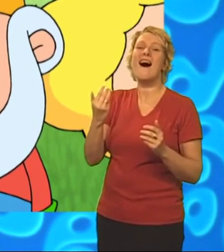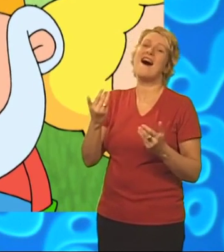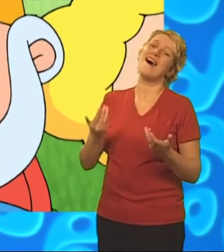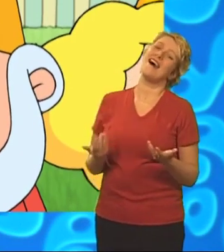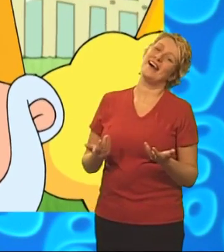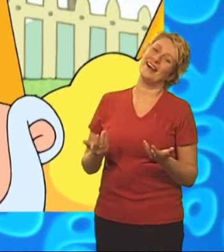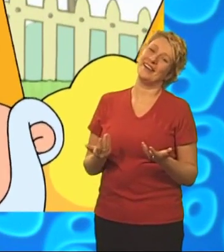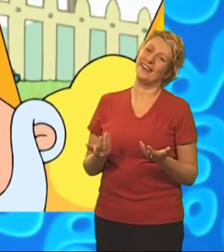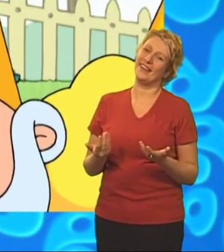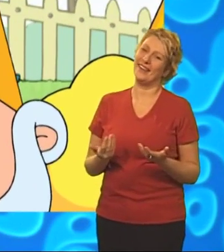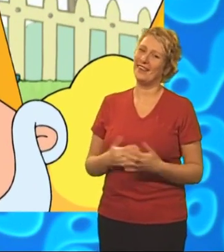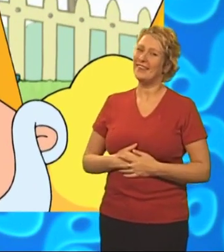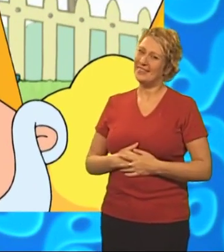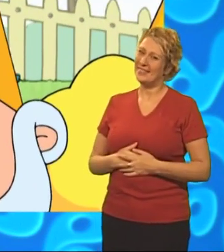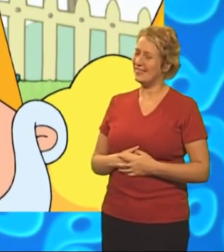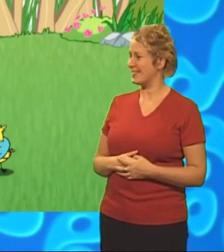us. Aww.